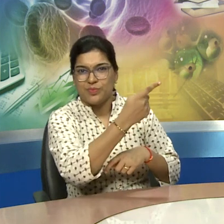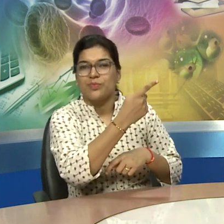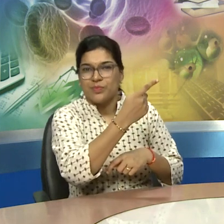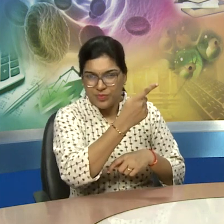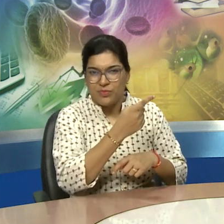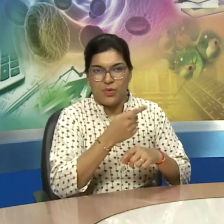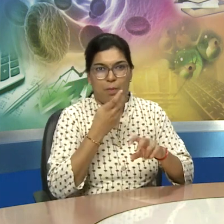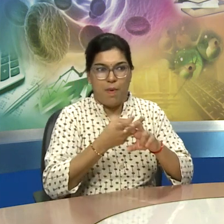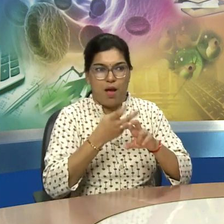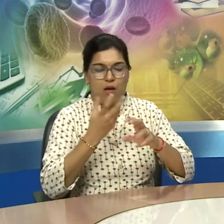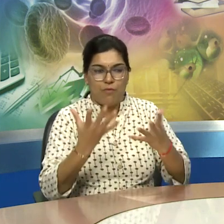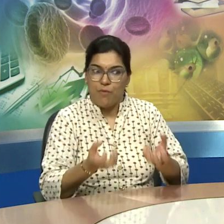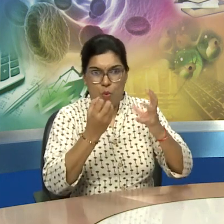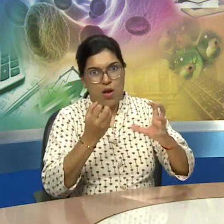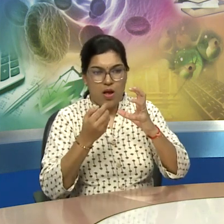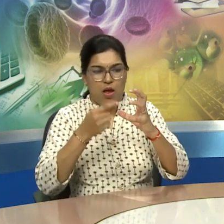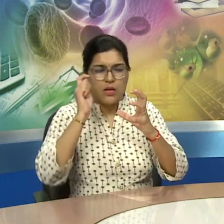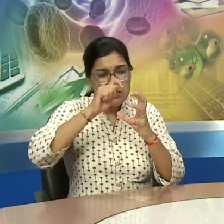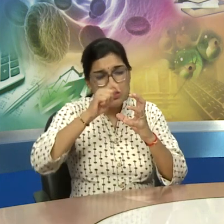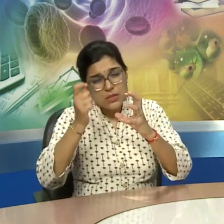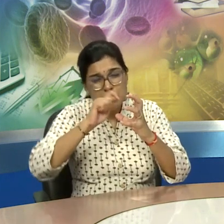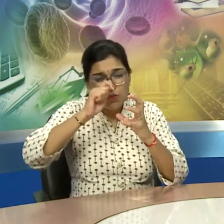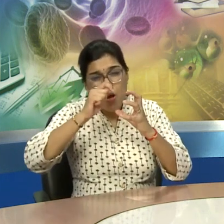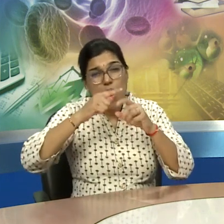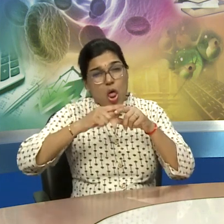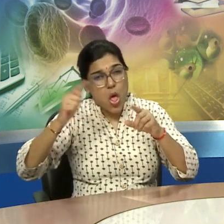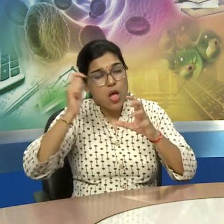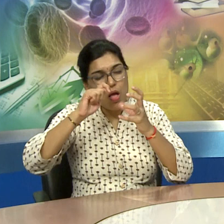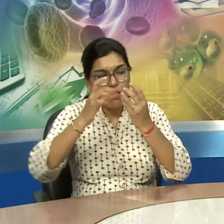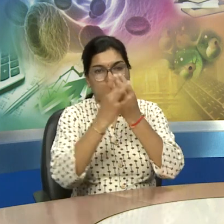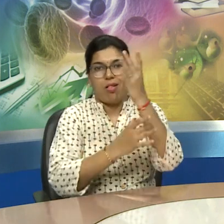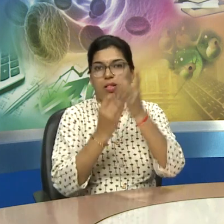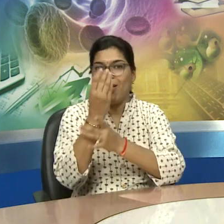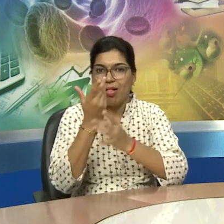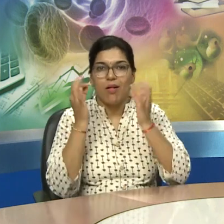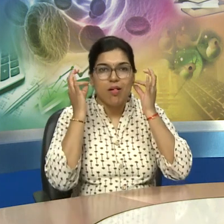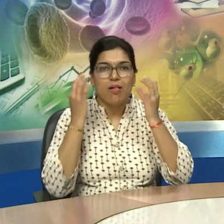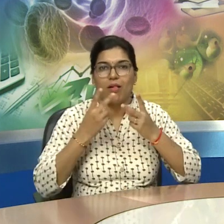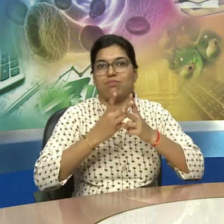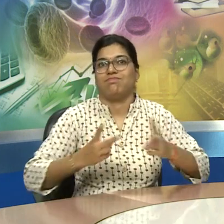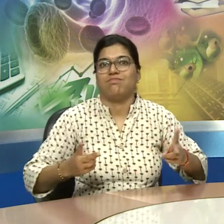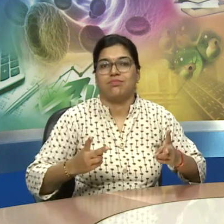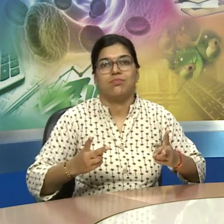the image on screen these metals items were found as ornaments